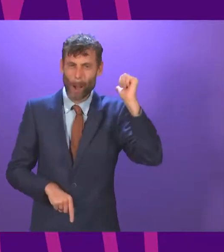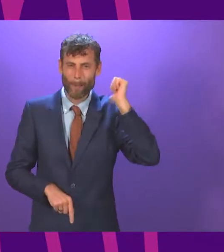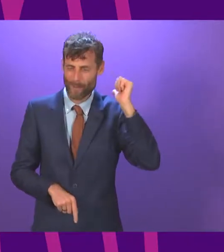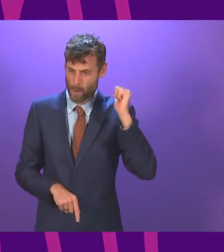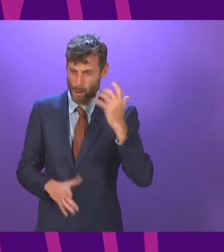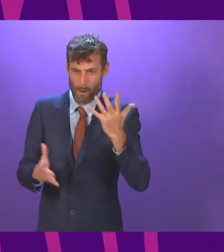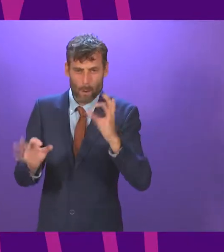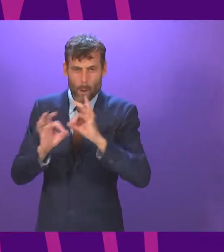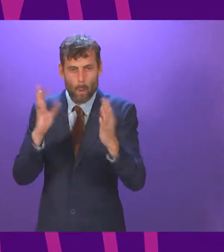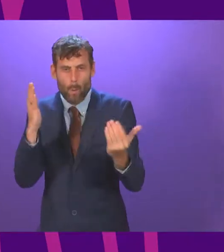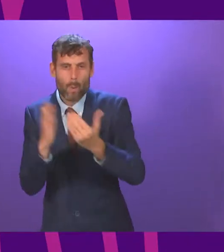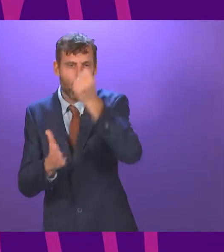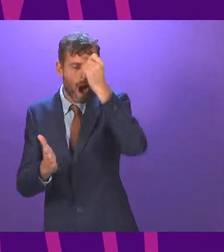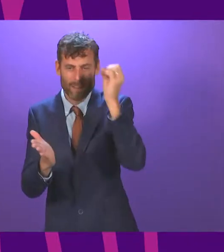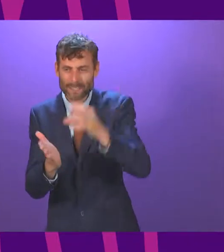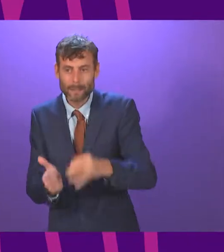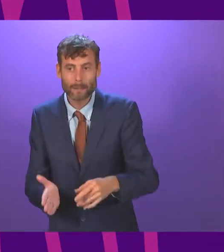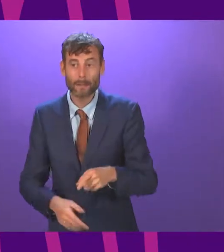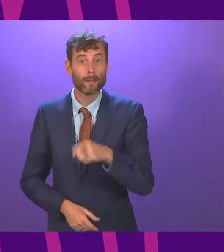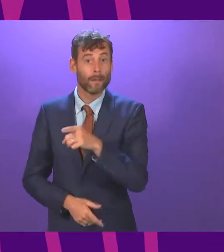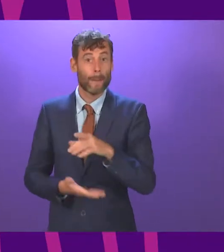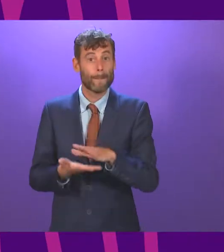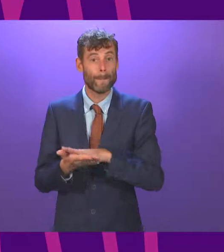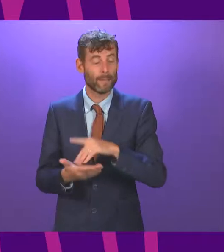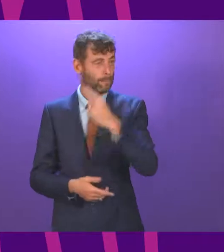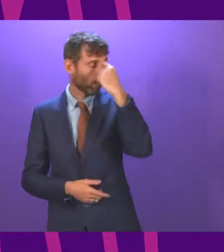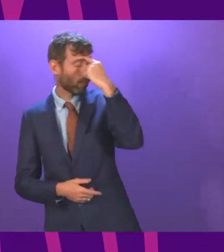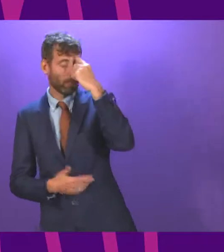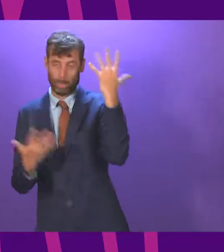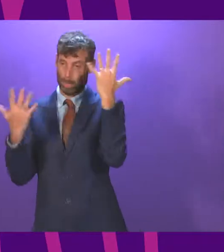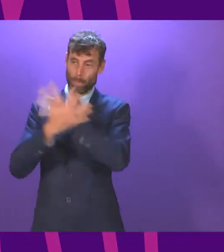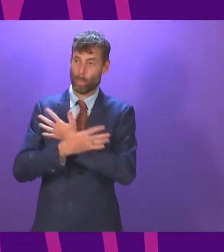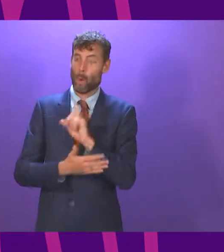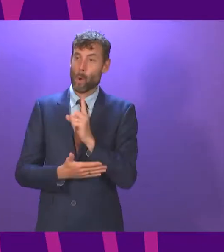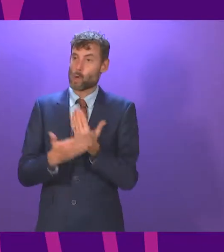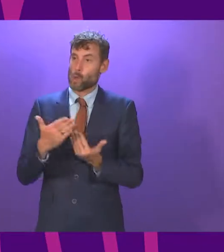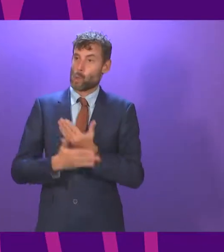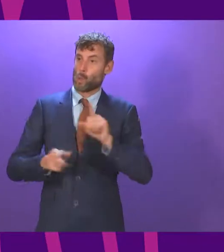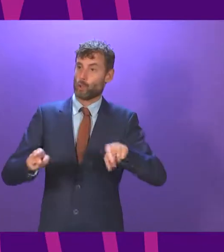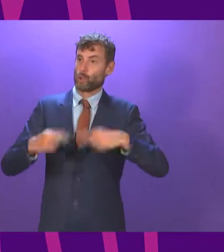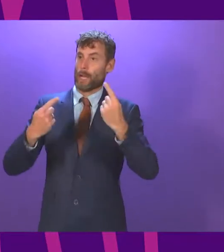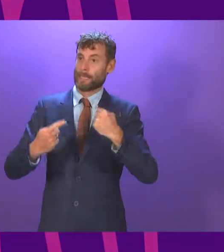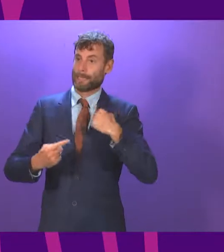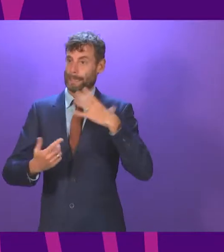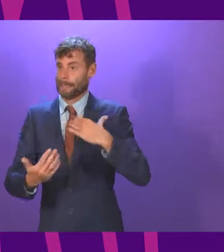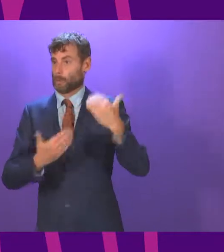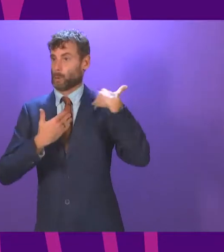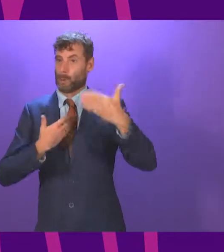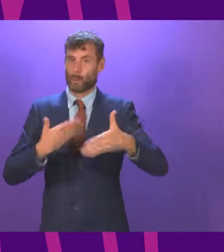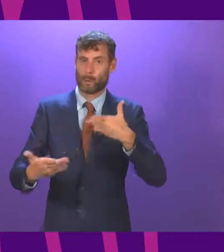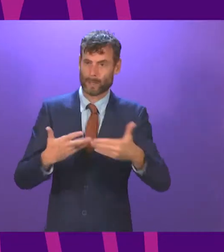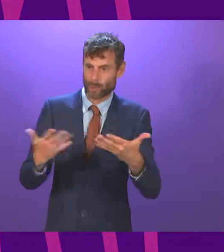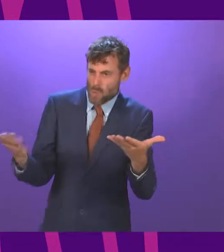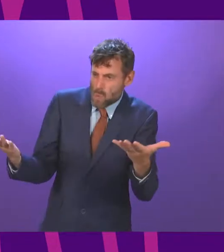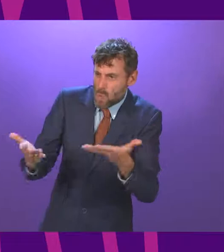actually understands the massive challenges facing the NHS here in Scotland in the months and years ahead. Now maybe the reason that